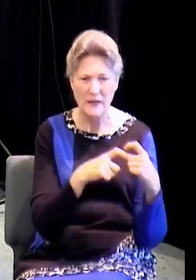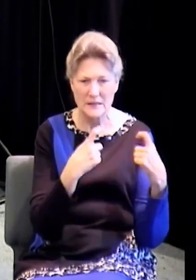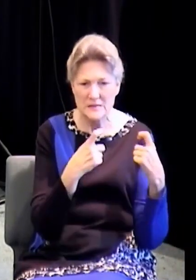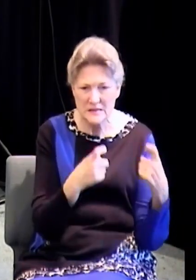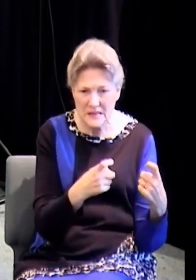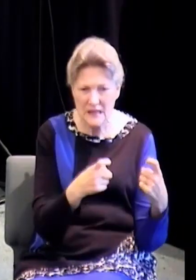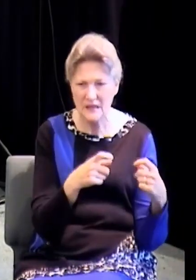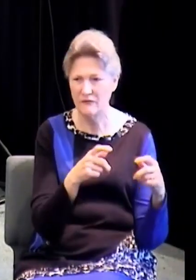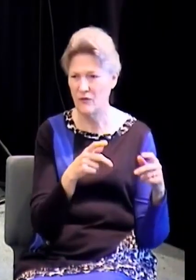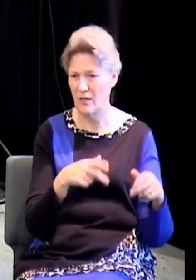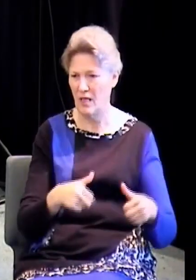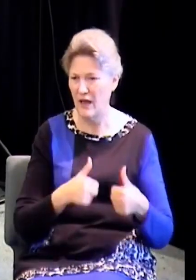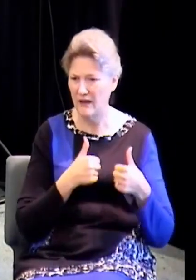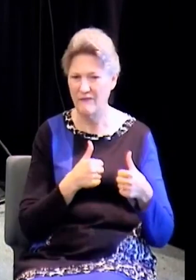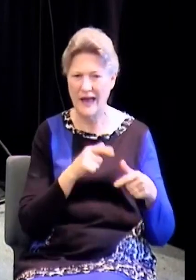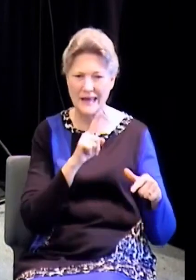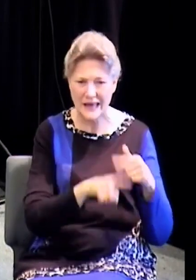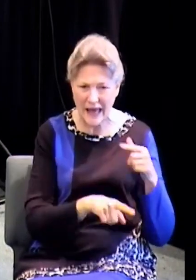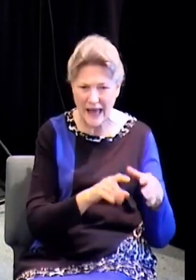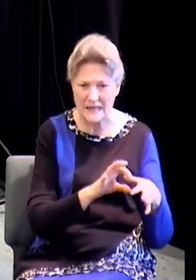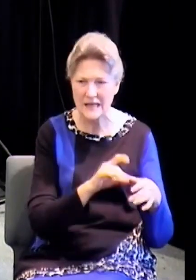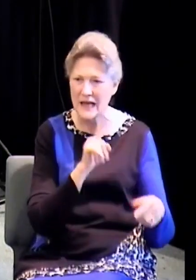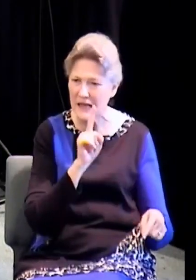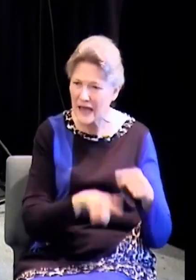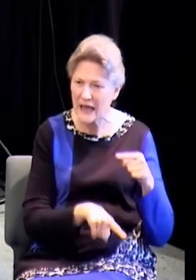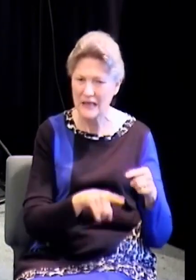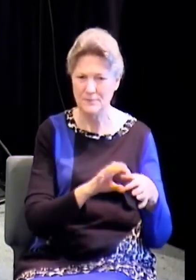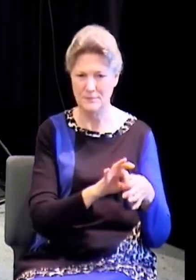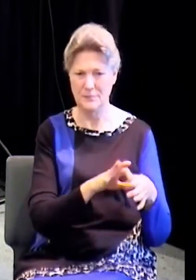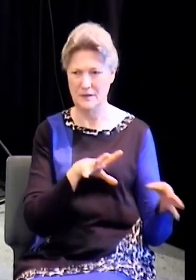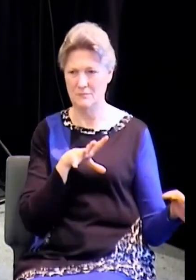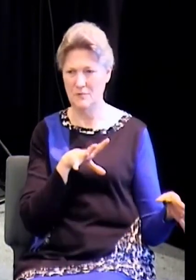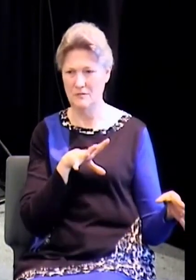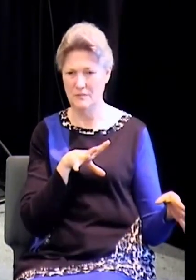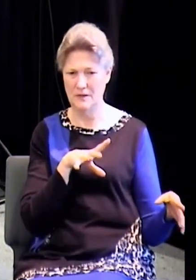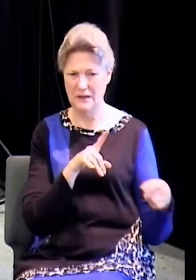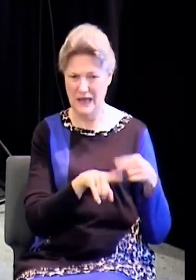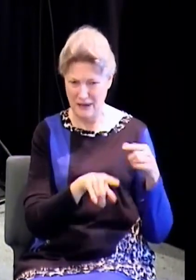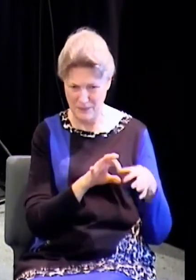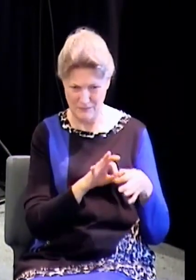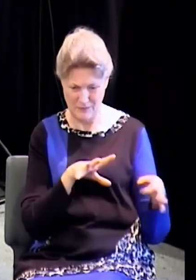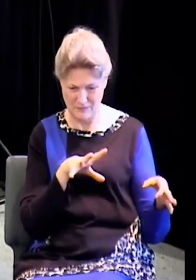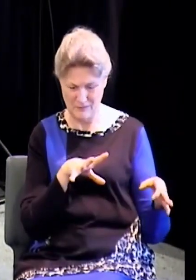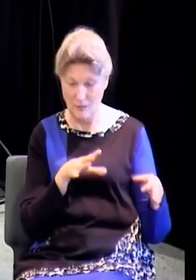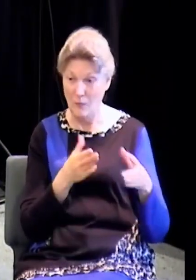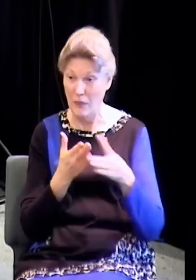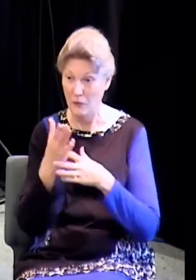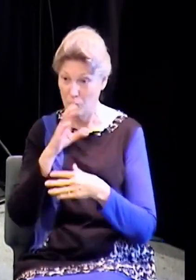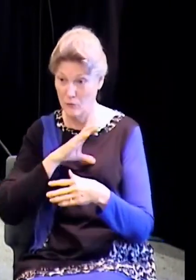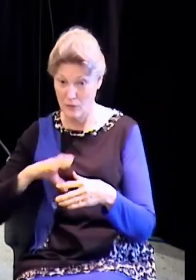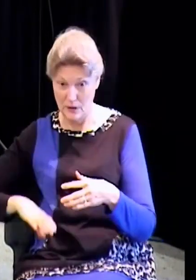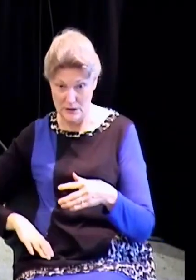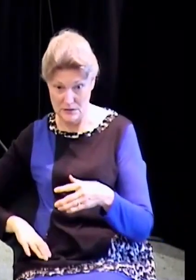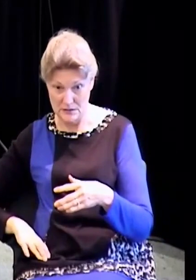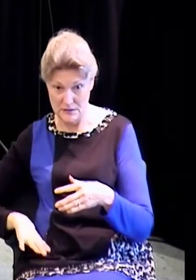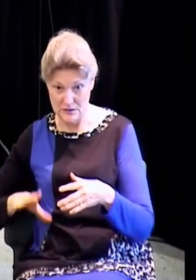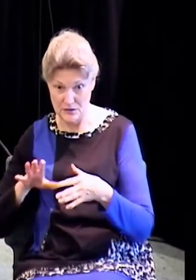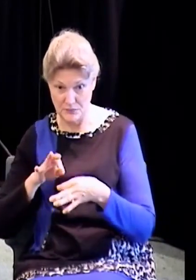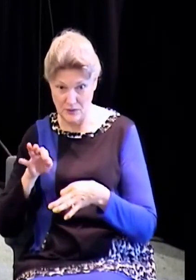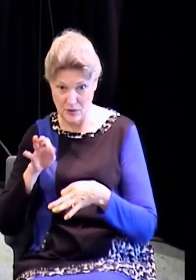through Christ, not because of Christ, through Christ, through his spirit. He said, you shall receive